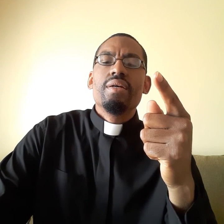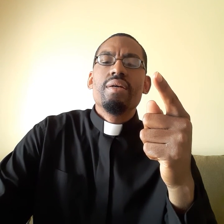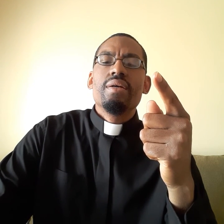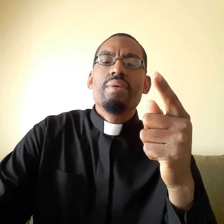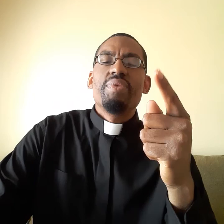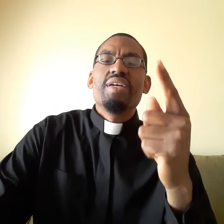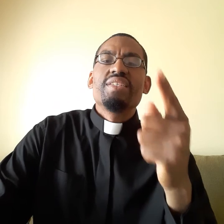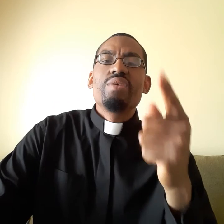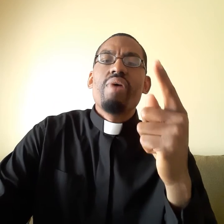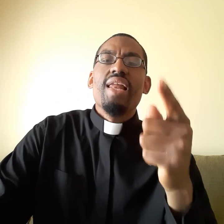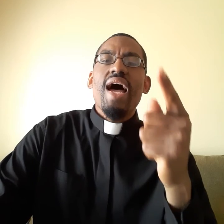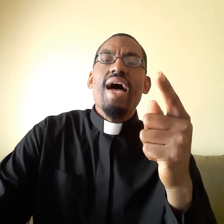Because he realized